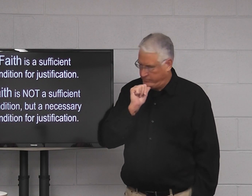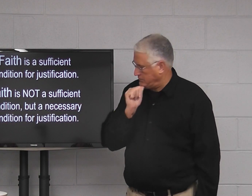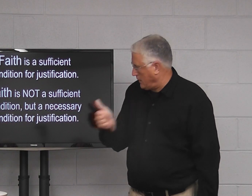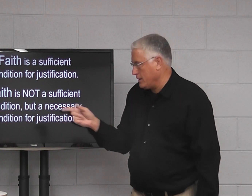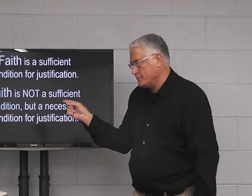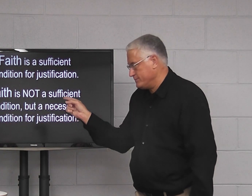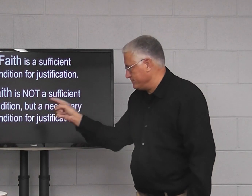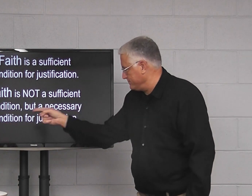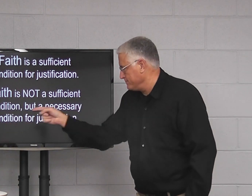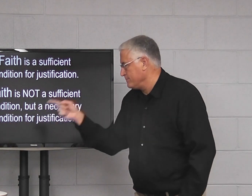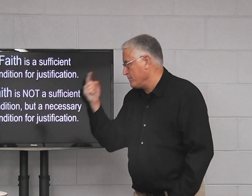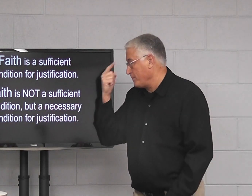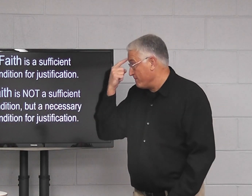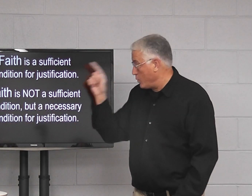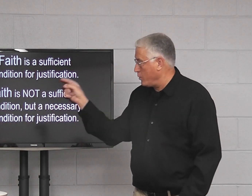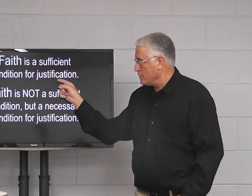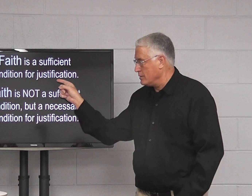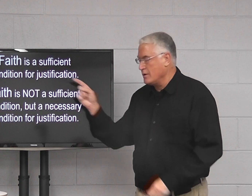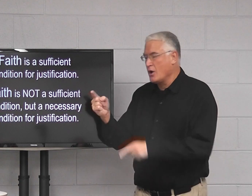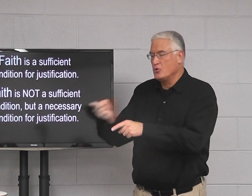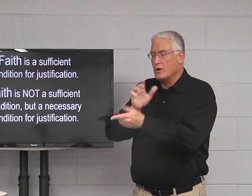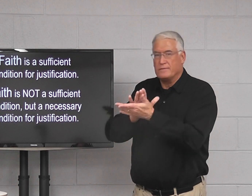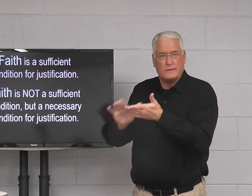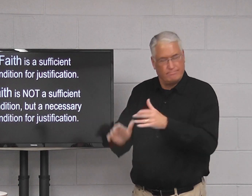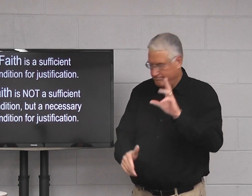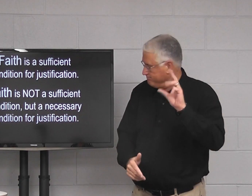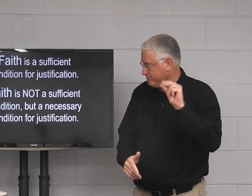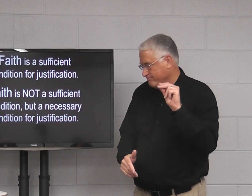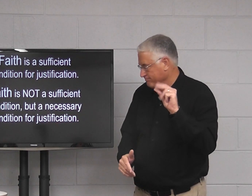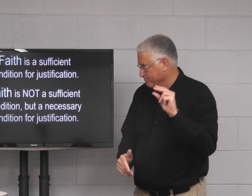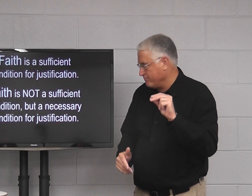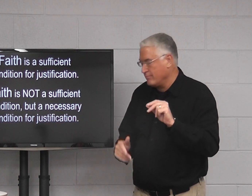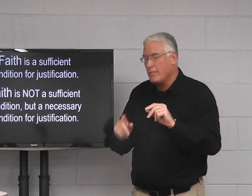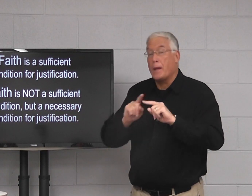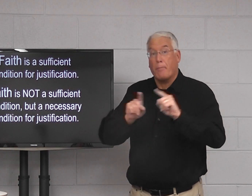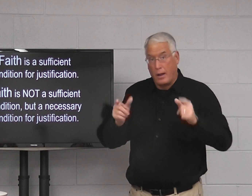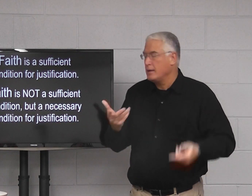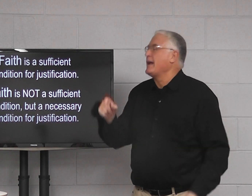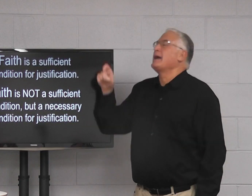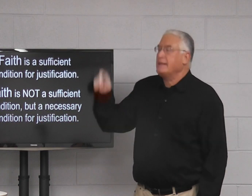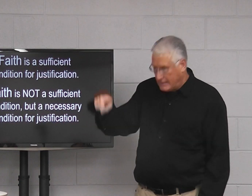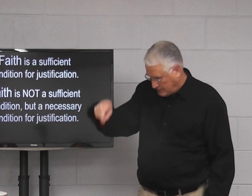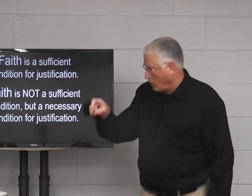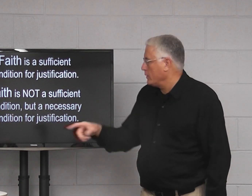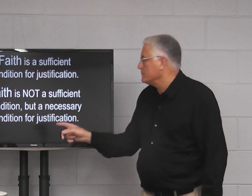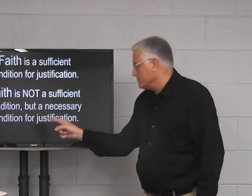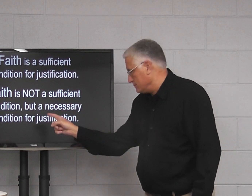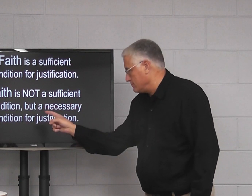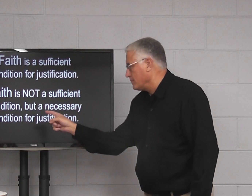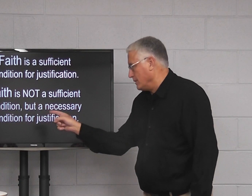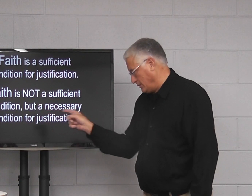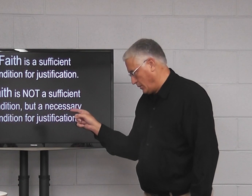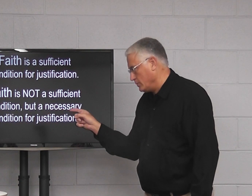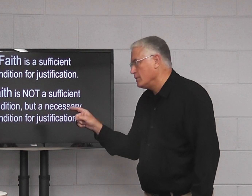It is not a sufficient condition for justification. But that it is a necessary